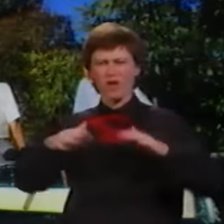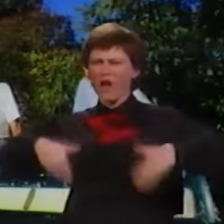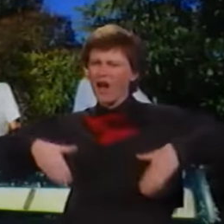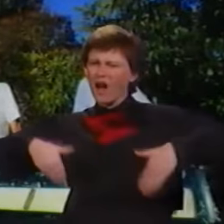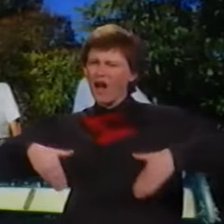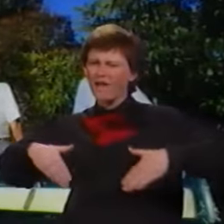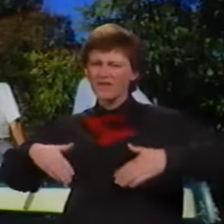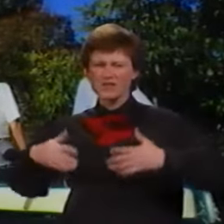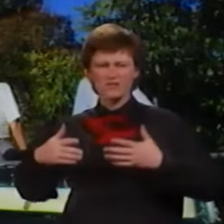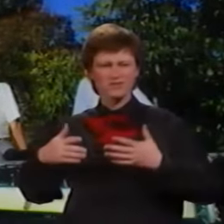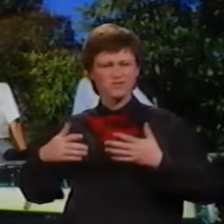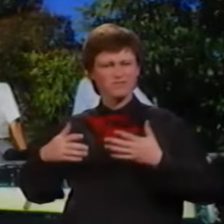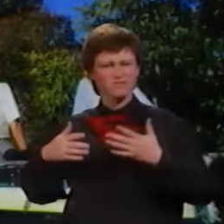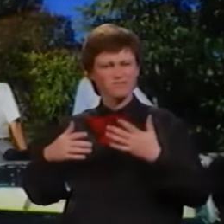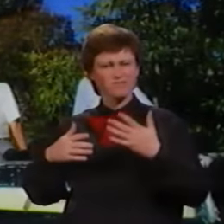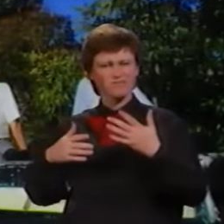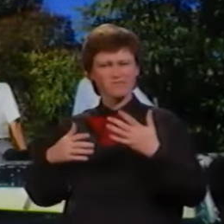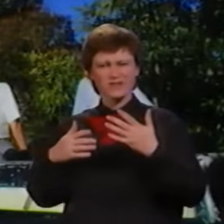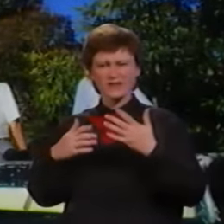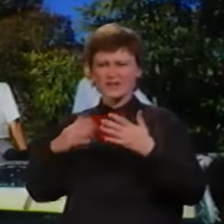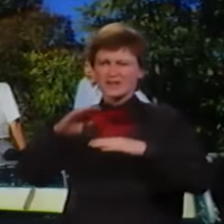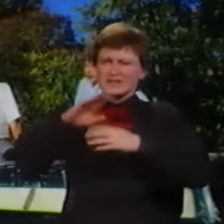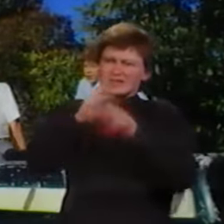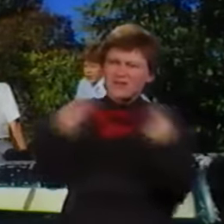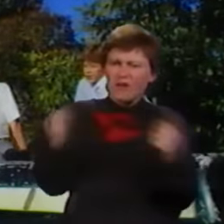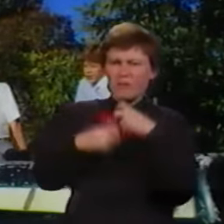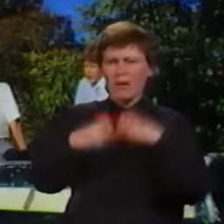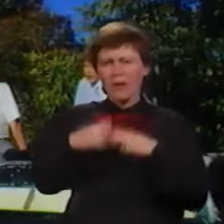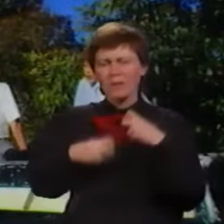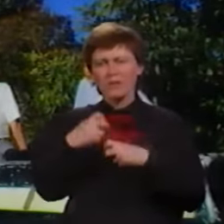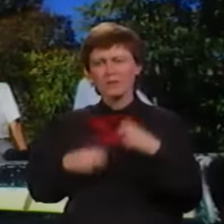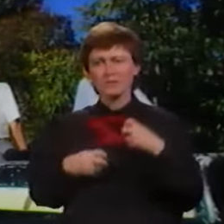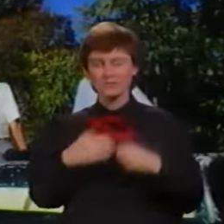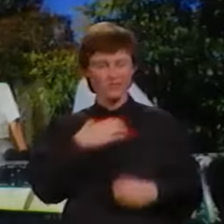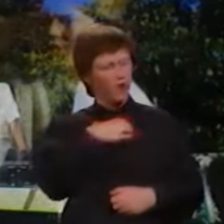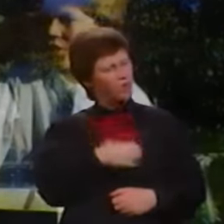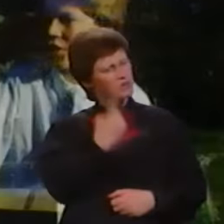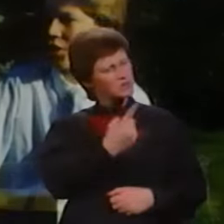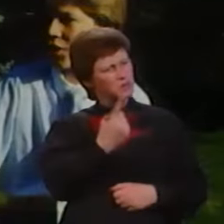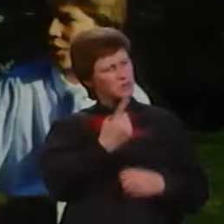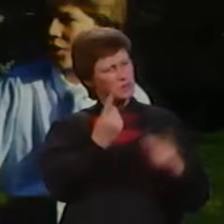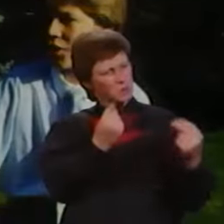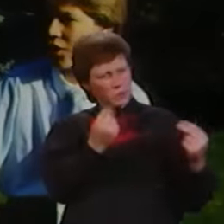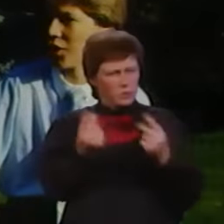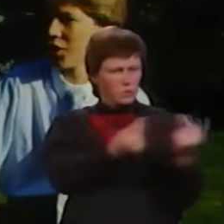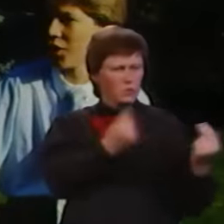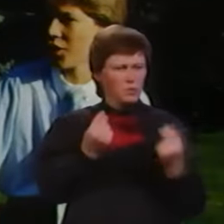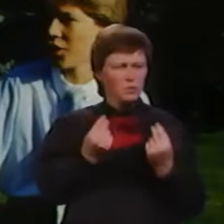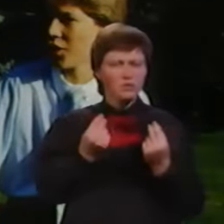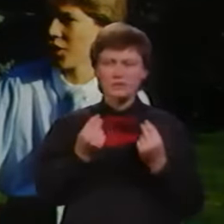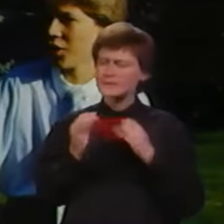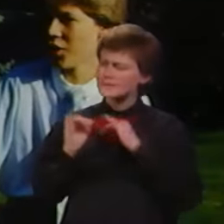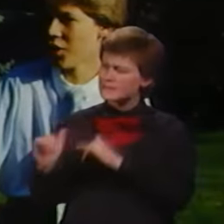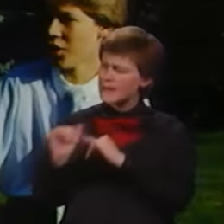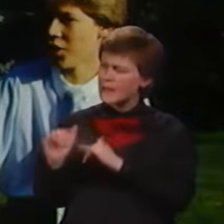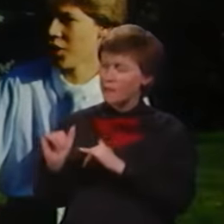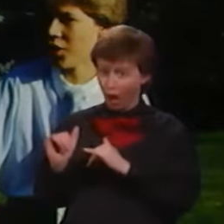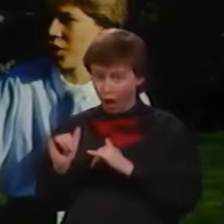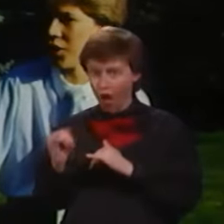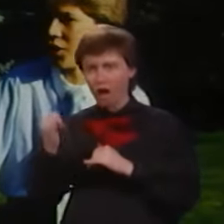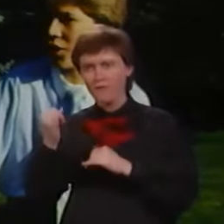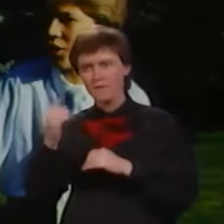to make up for it. I know. I wish there was something we could do. Yeah, me too. Hey, I've got an idea.